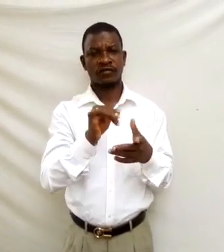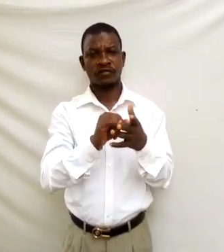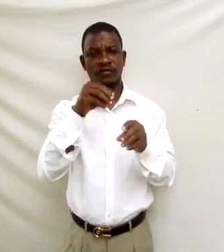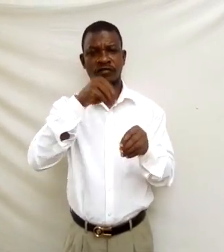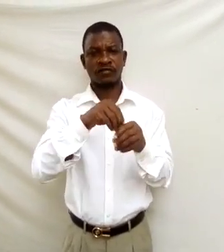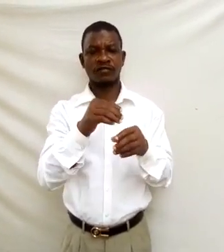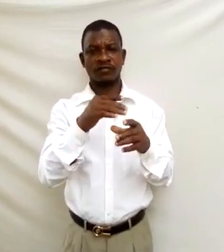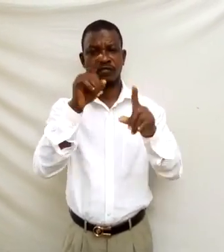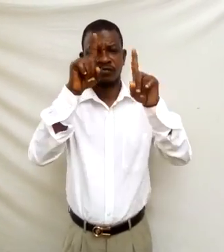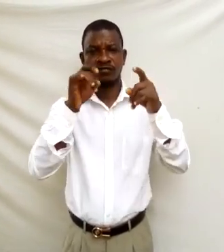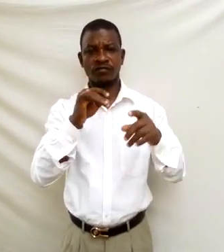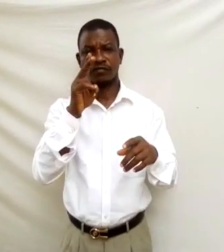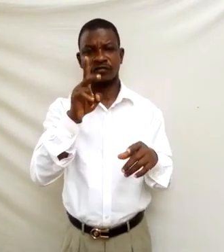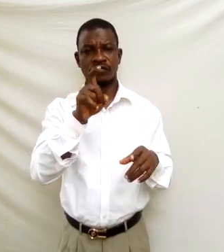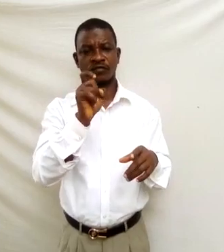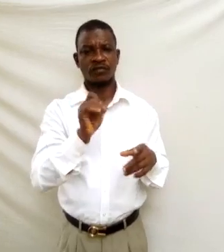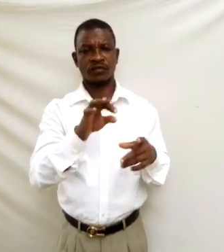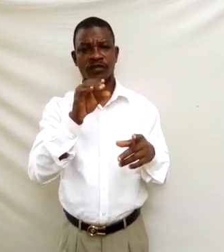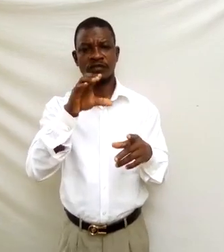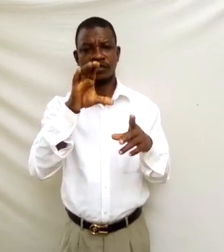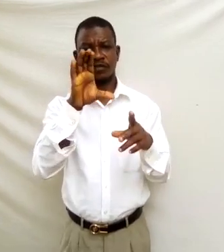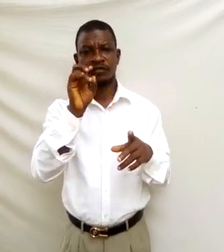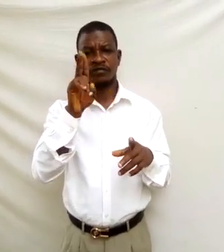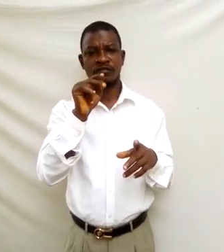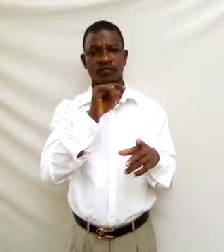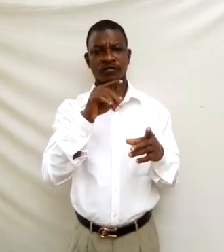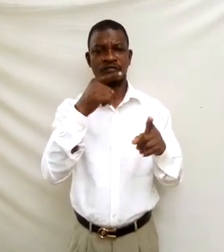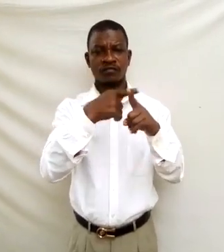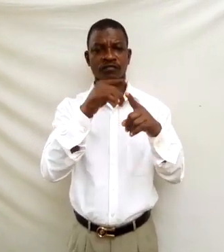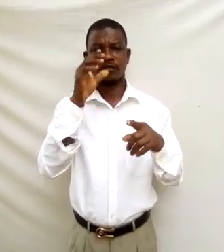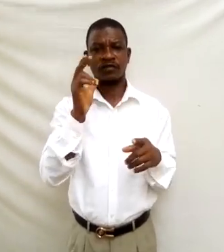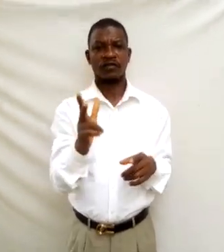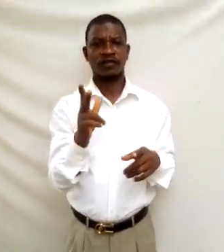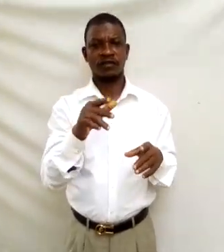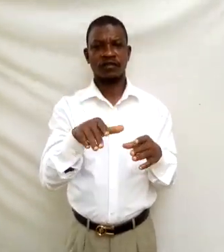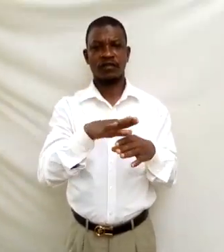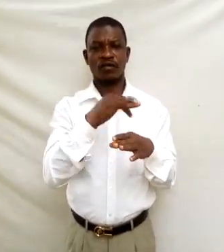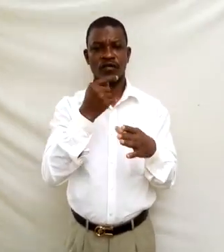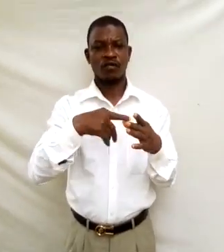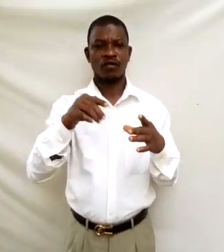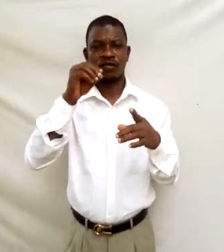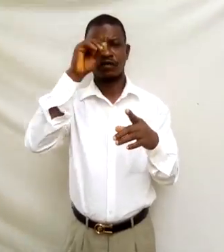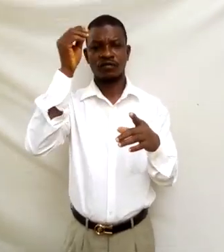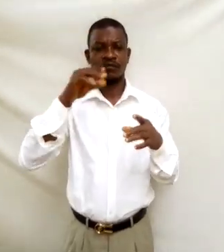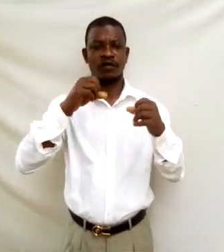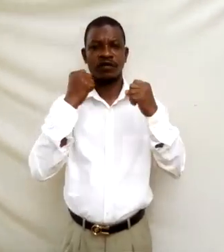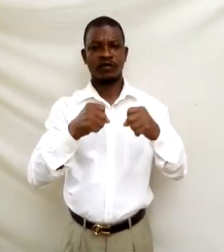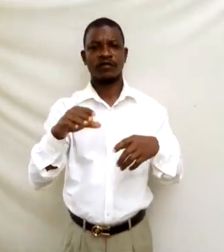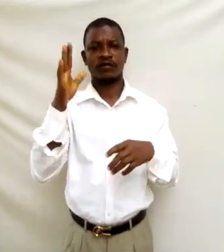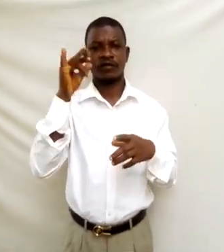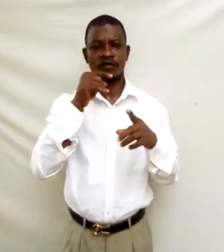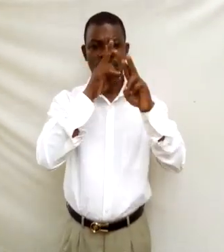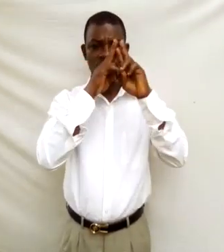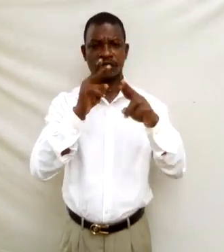bracket 2x cube plus 3 or raised to power 5 we transfer to x